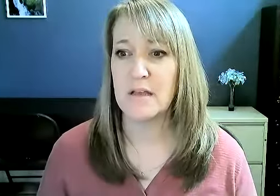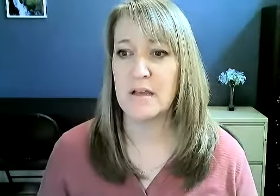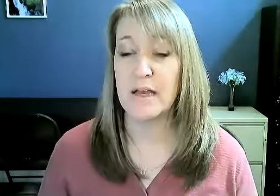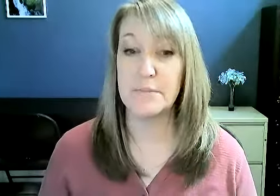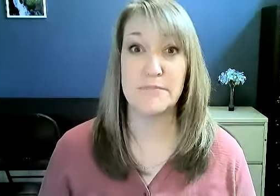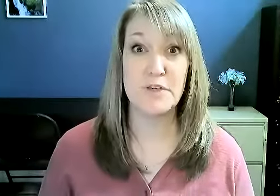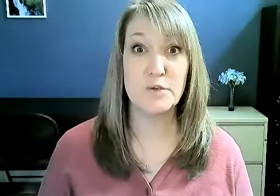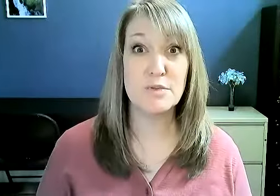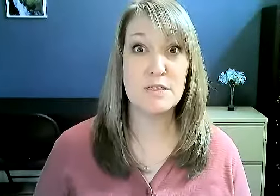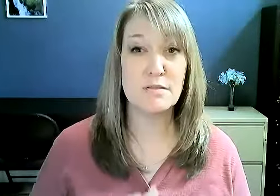I'm confused.